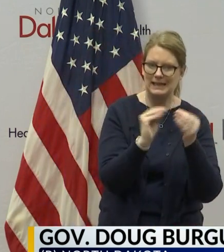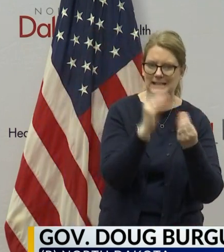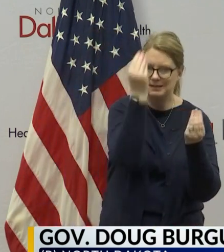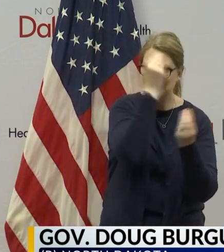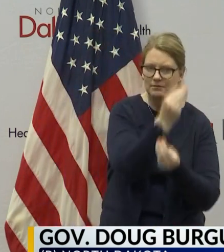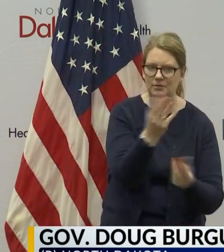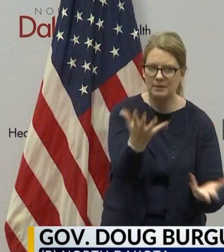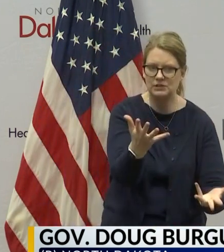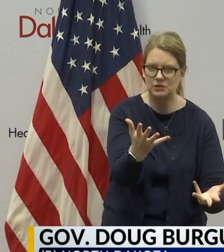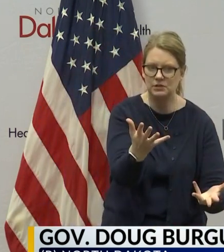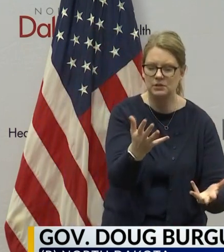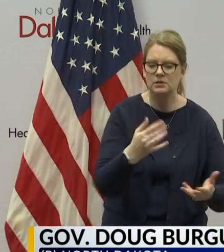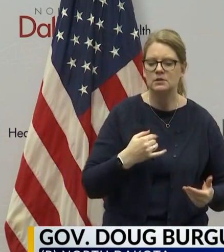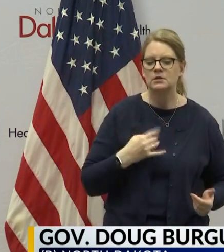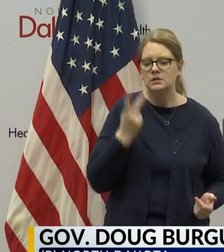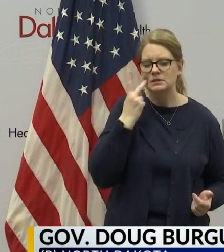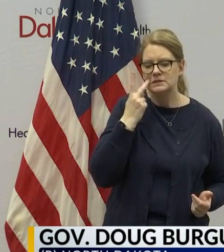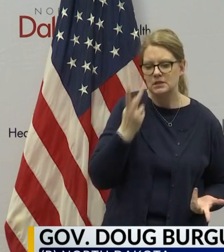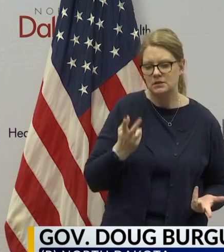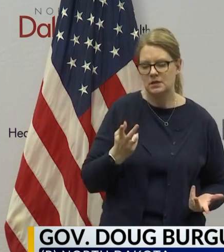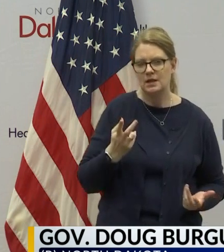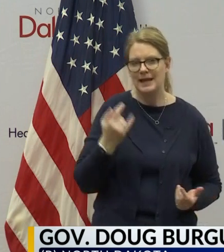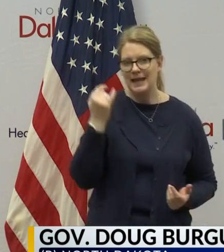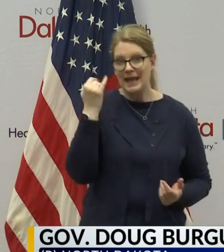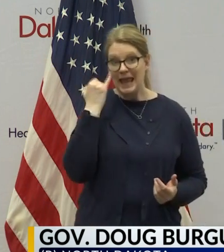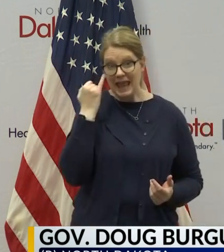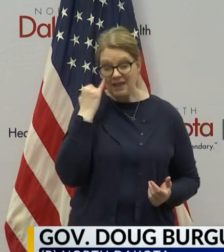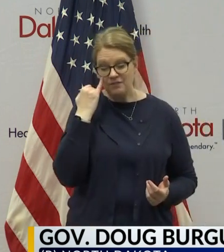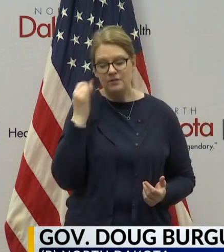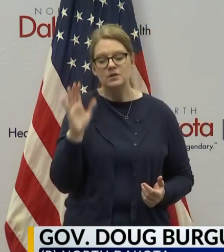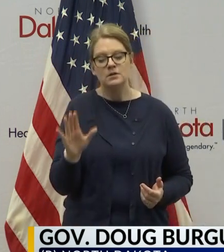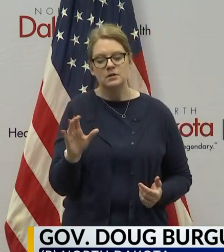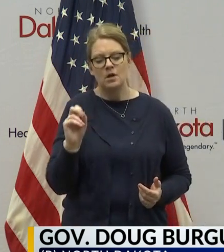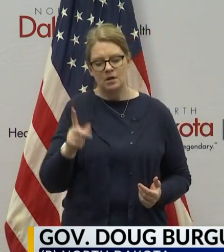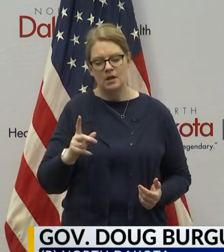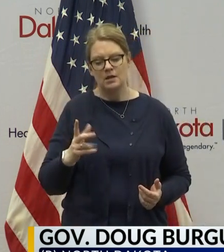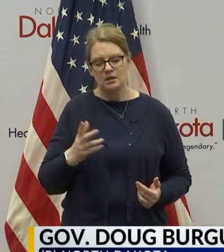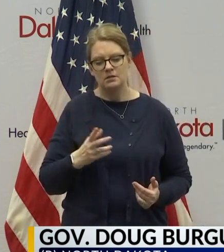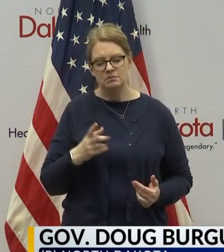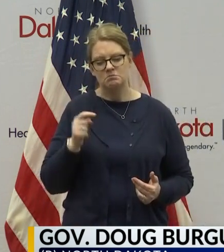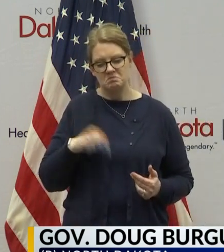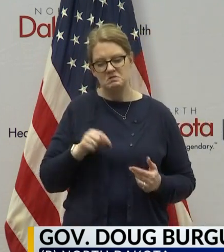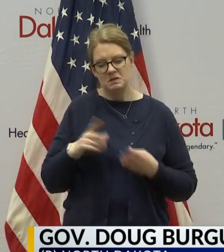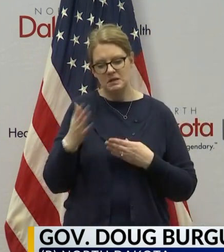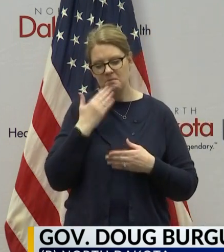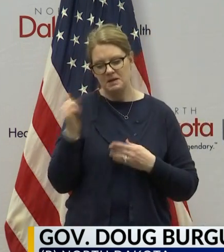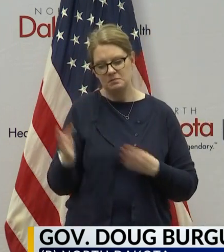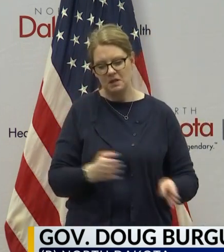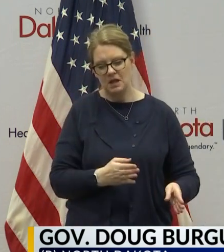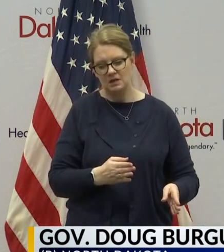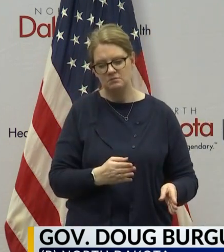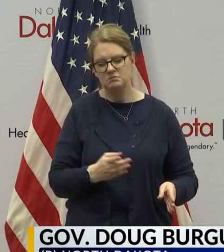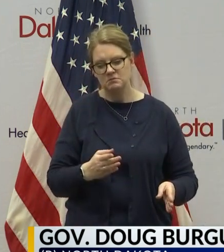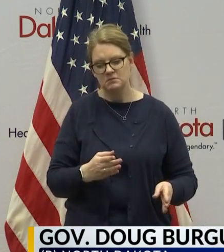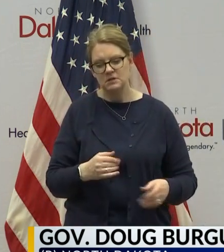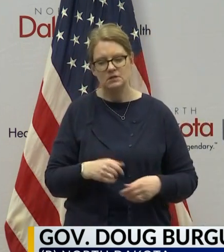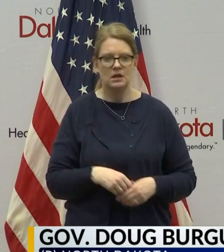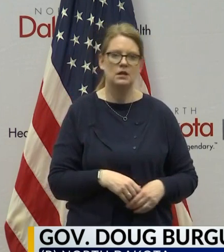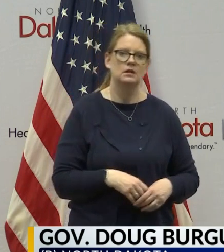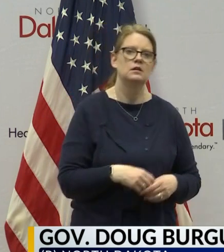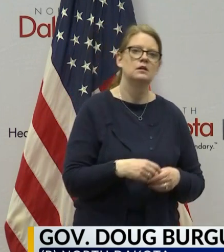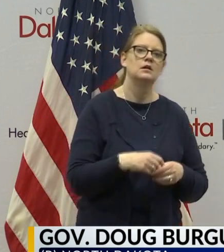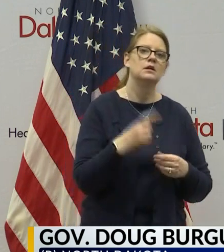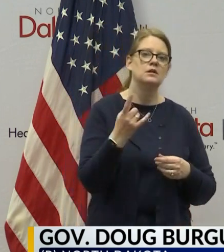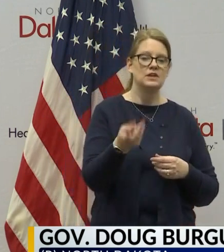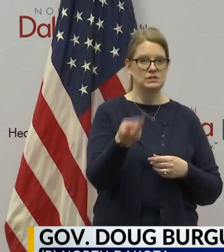we'll take those steps. And if it makes sense, we'll take those steps. But in our judgment as of today, what we're doing, plus the two new executive